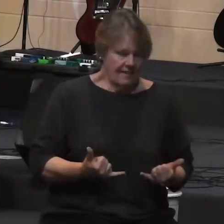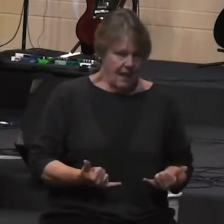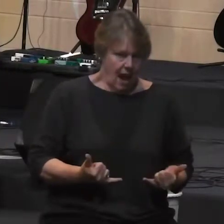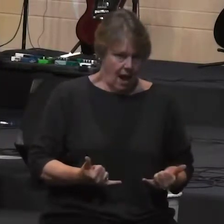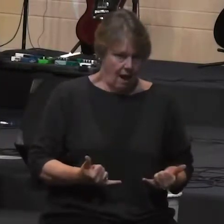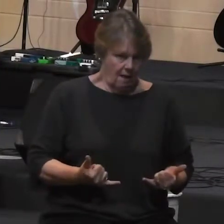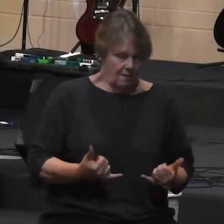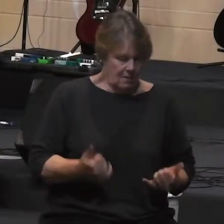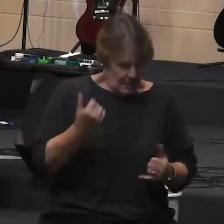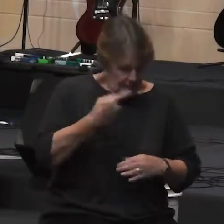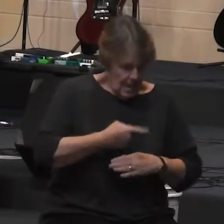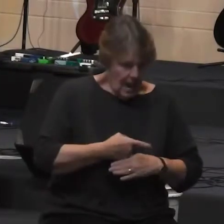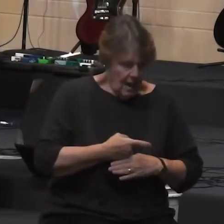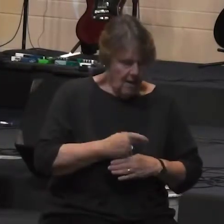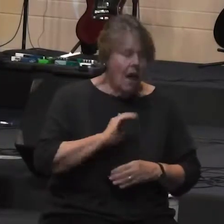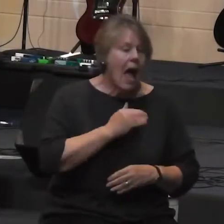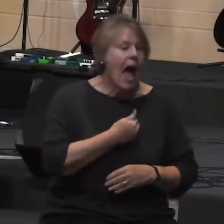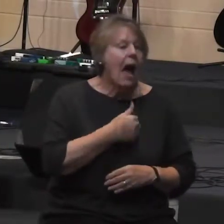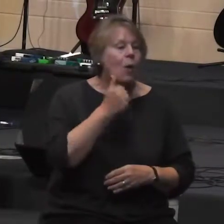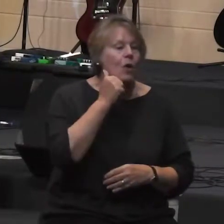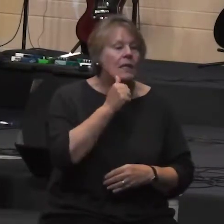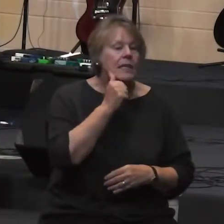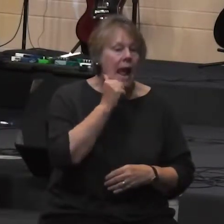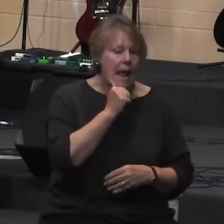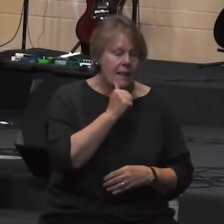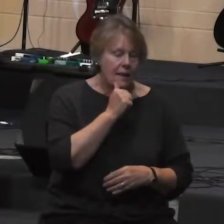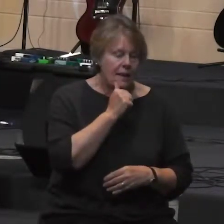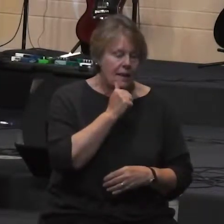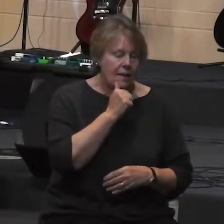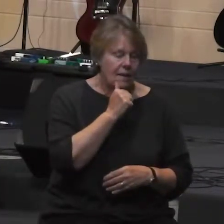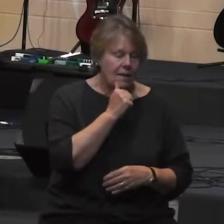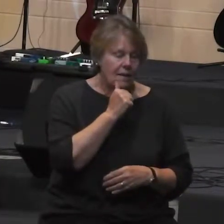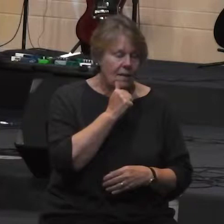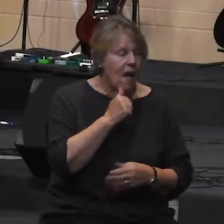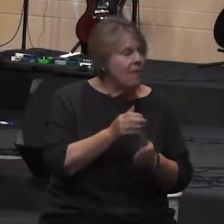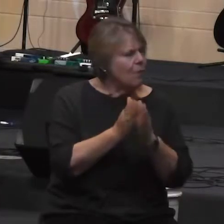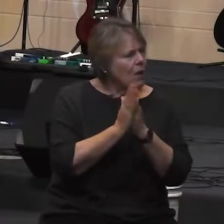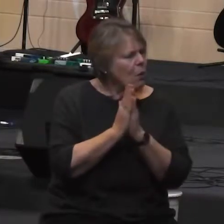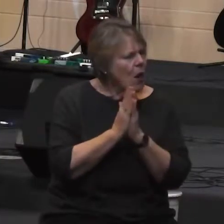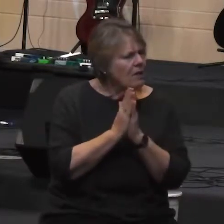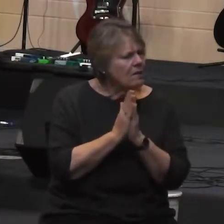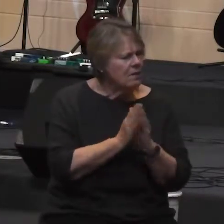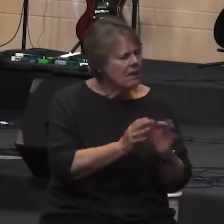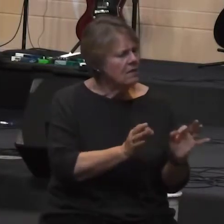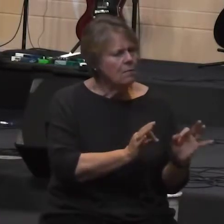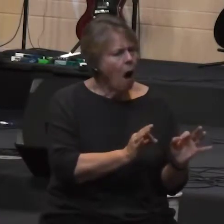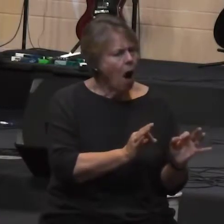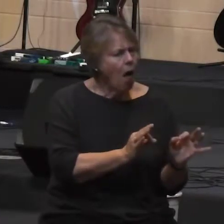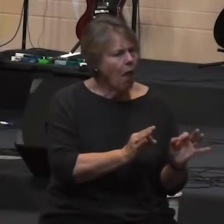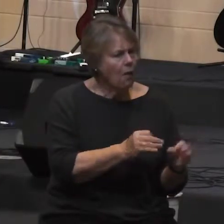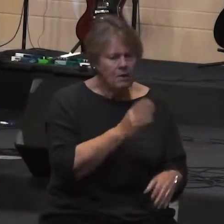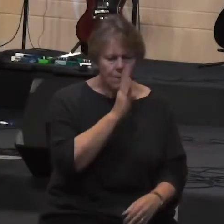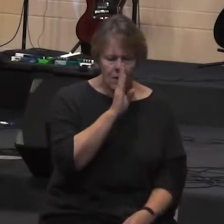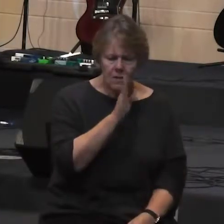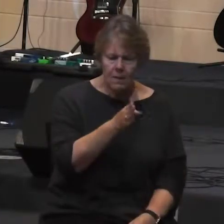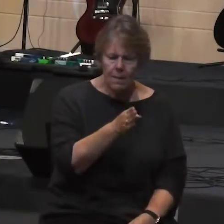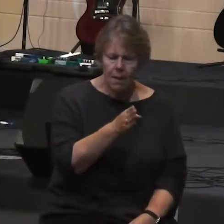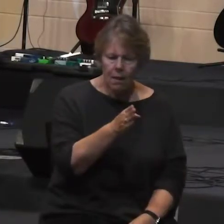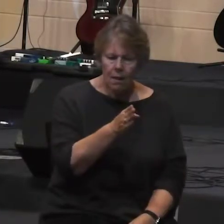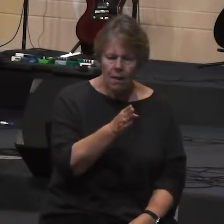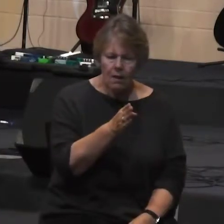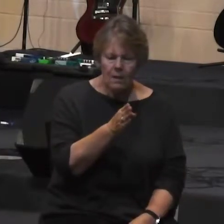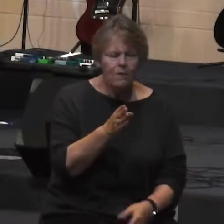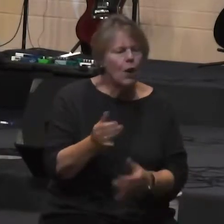our daily the request is fairly small simple present even